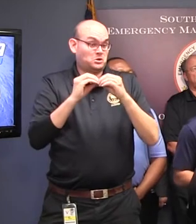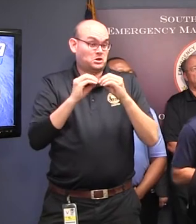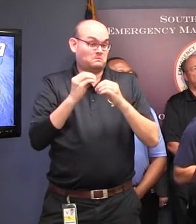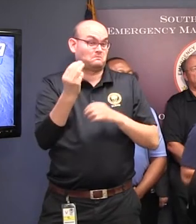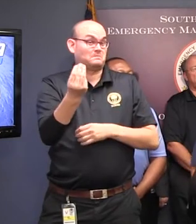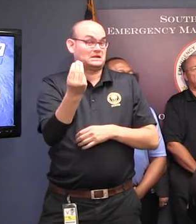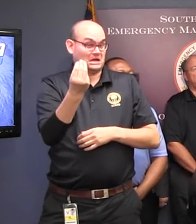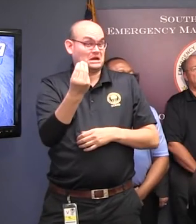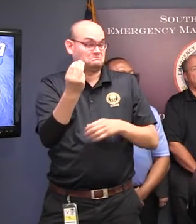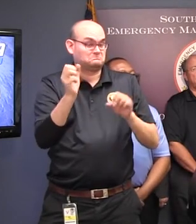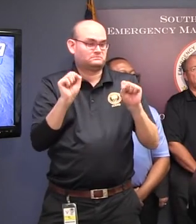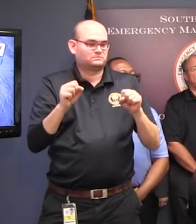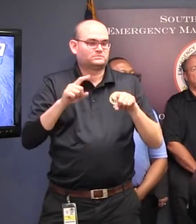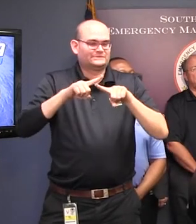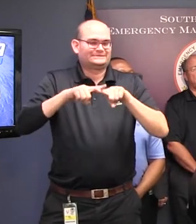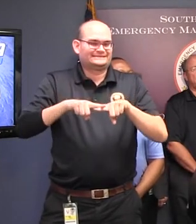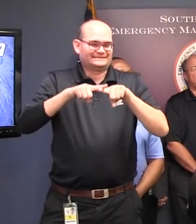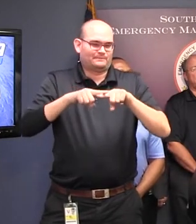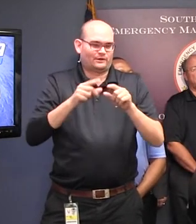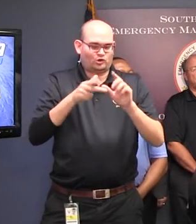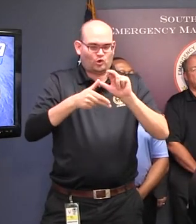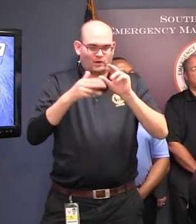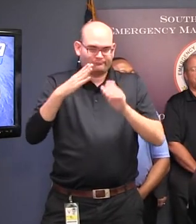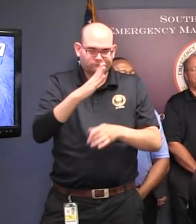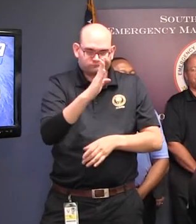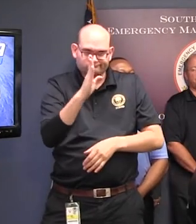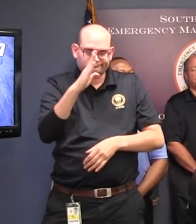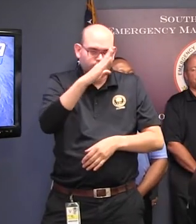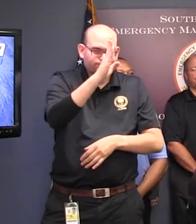Okay, thank you. Briefly,